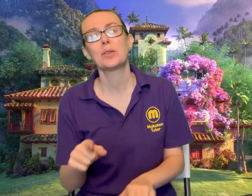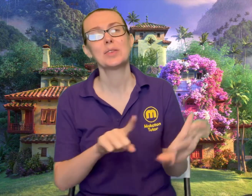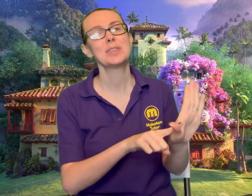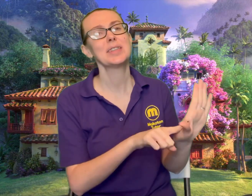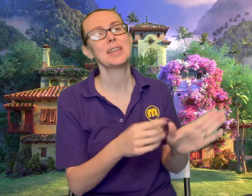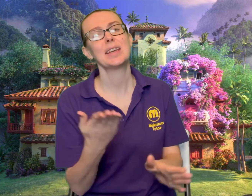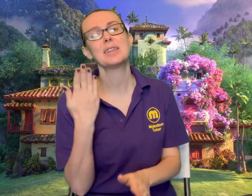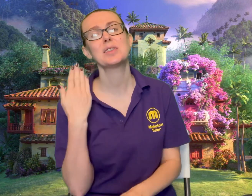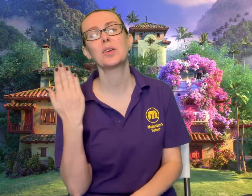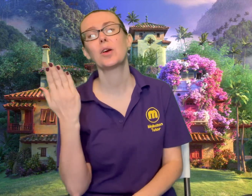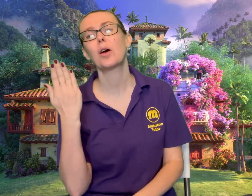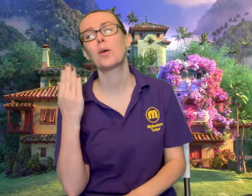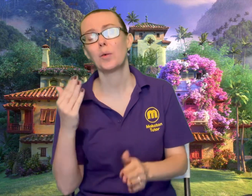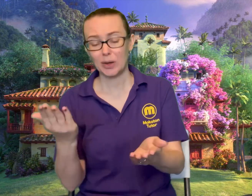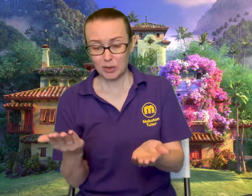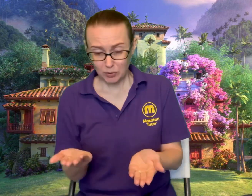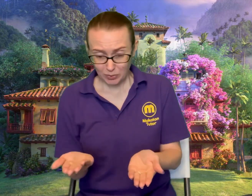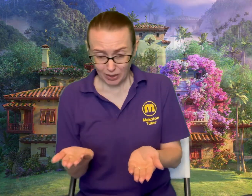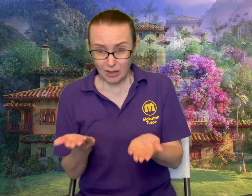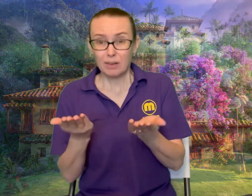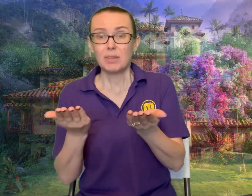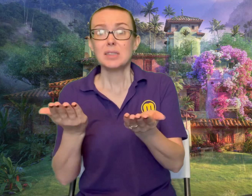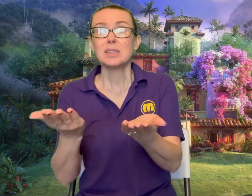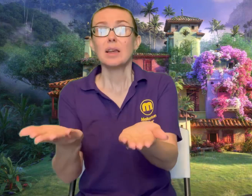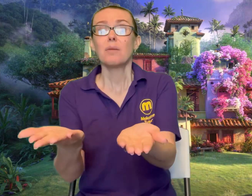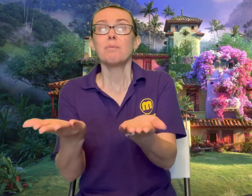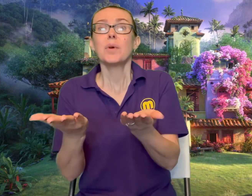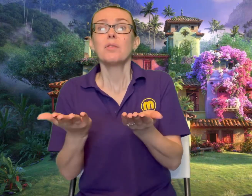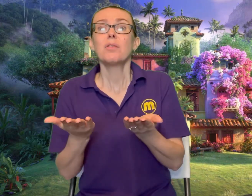we'll you go When you gave us a miracle